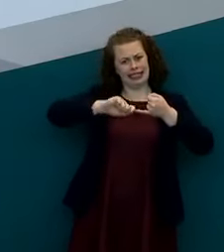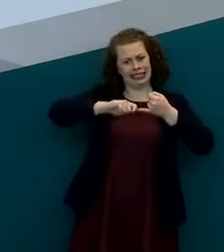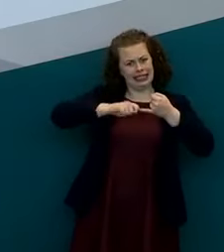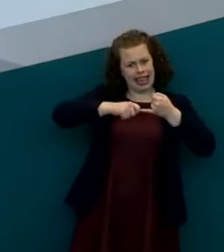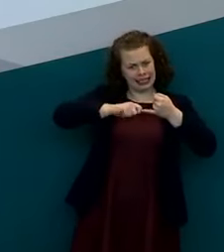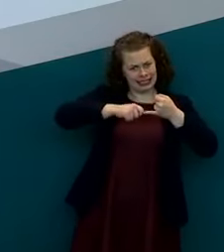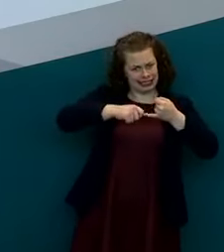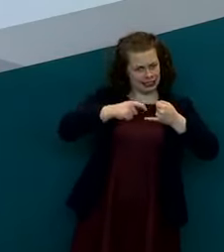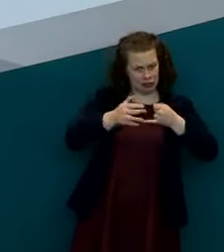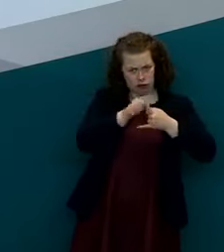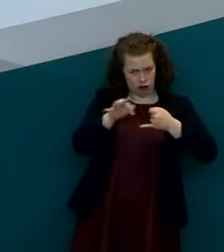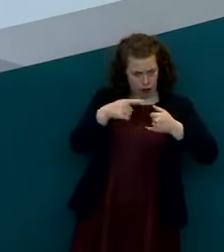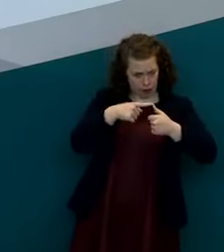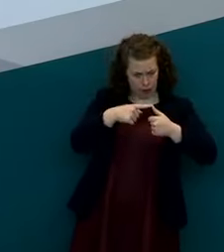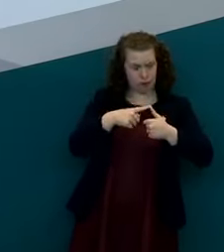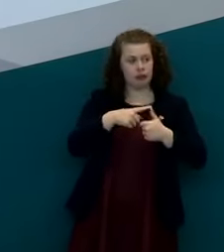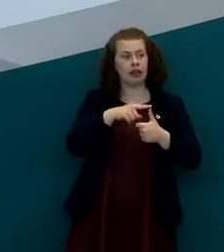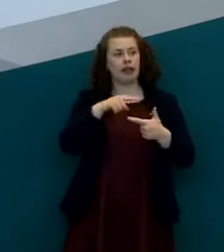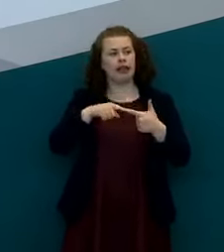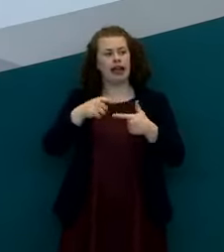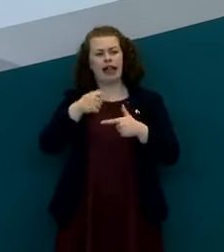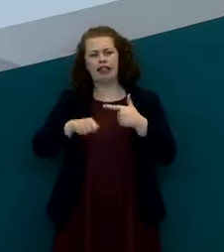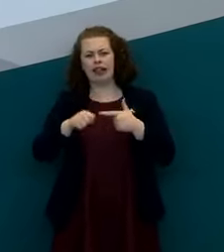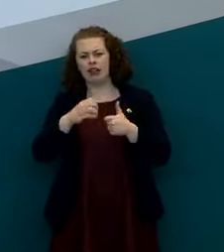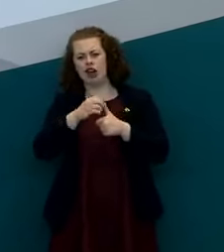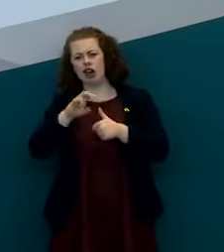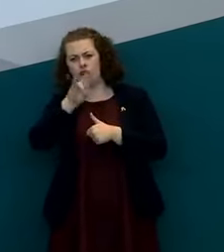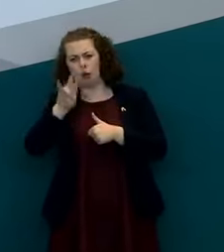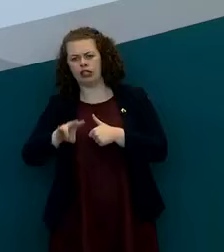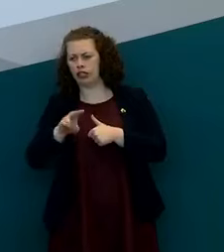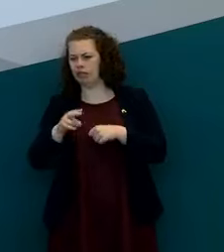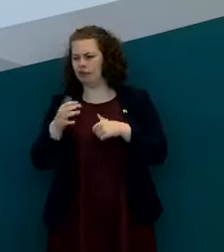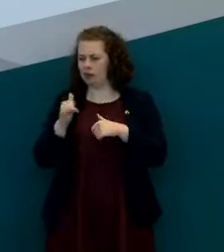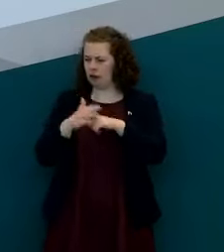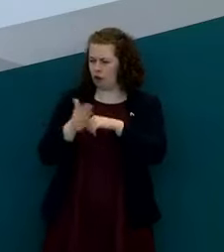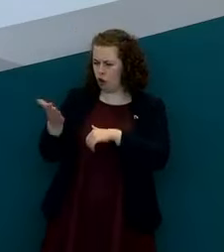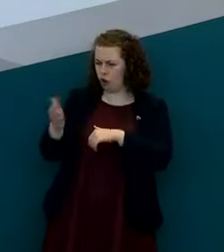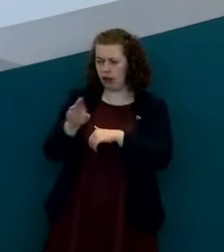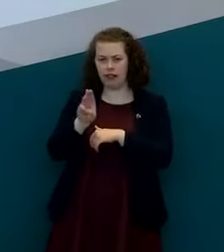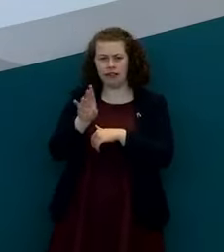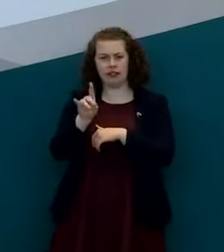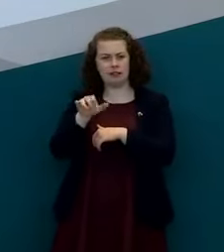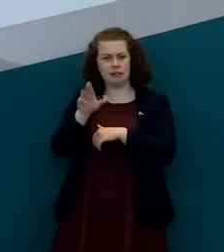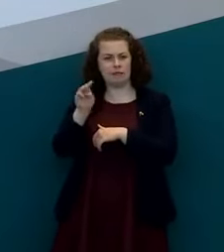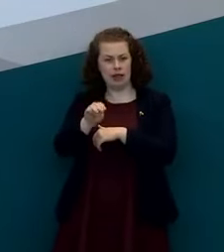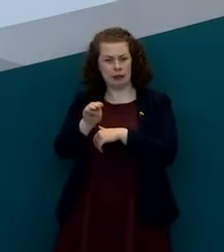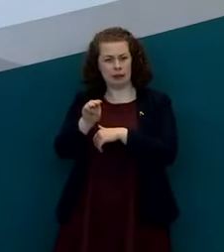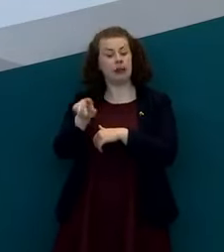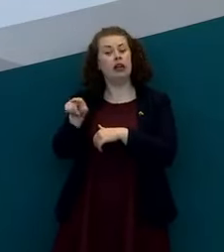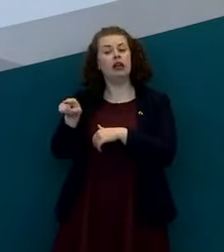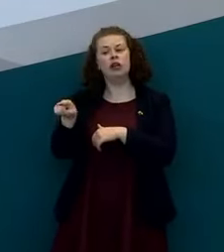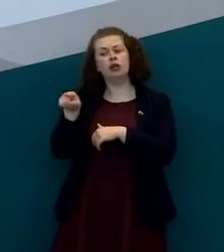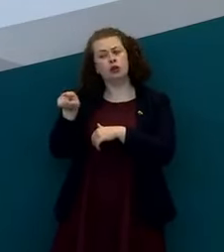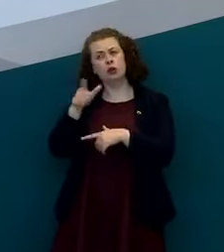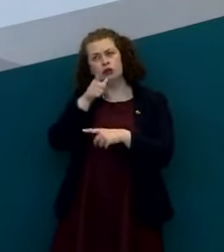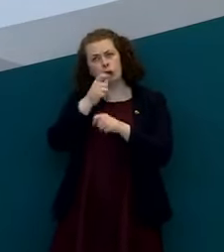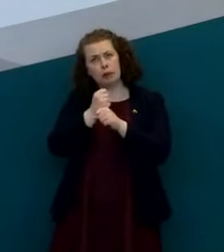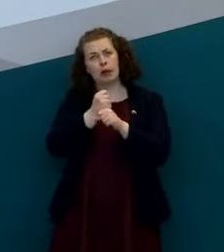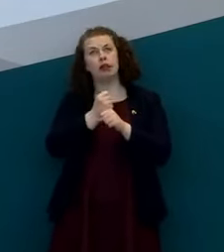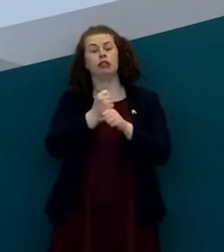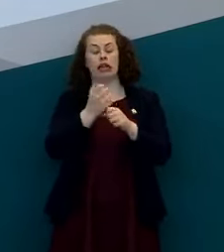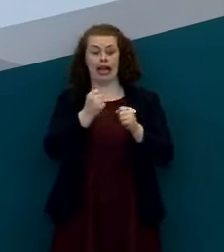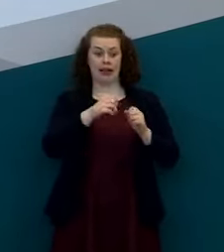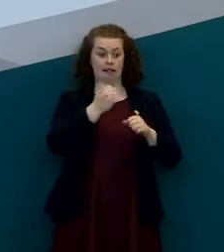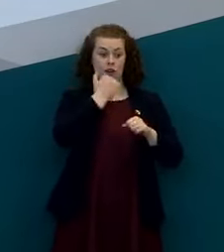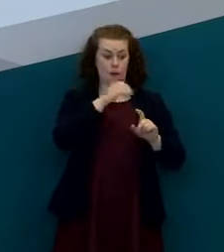question one and question two maybe for um uh philip nolan um so you're talking about if i understand that the growth rate and